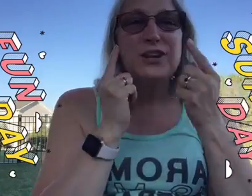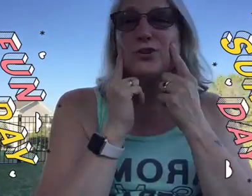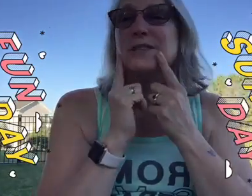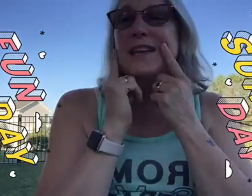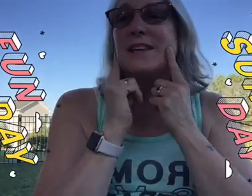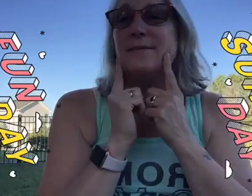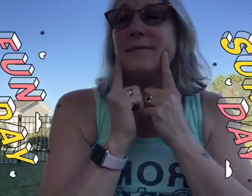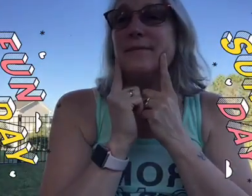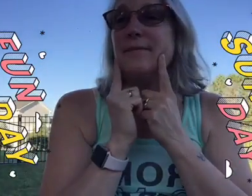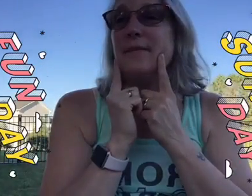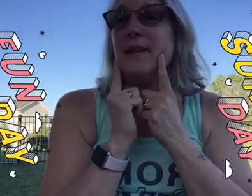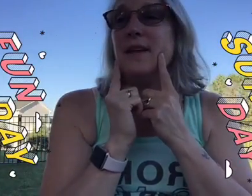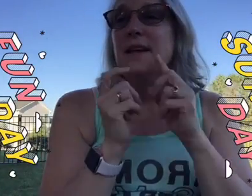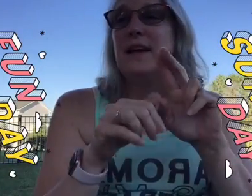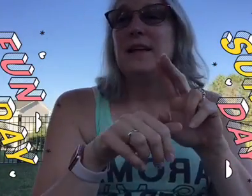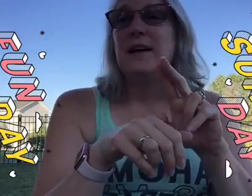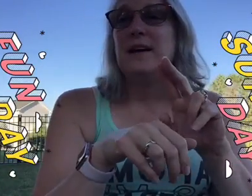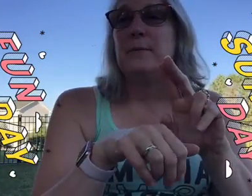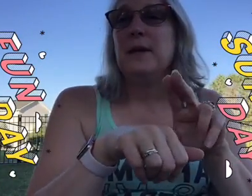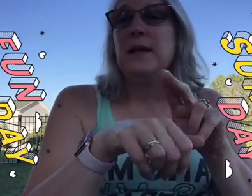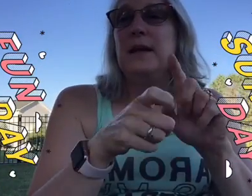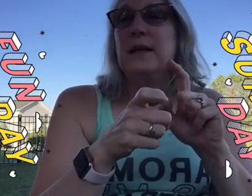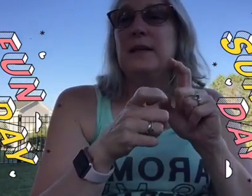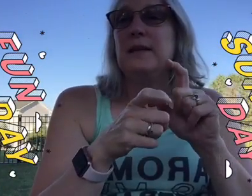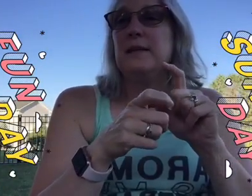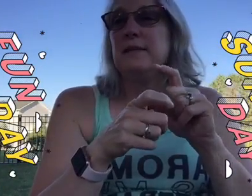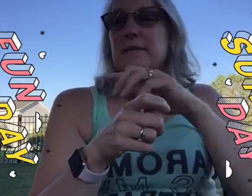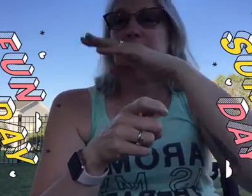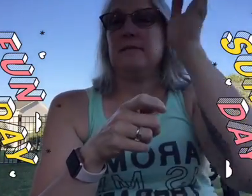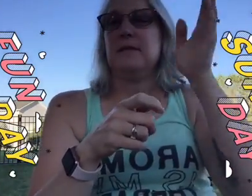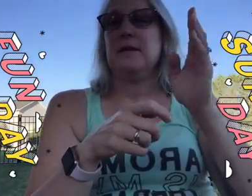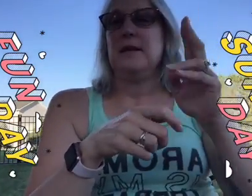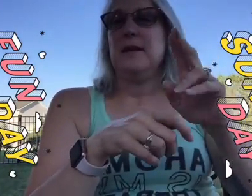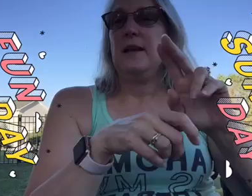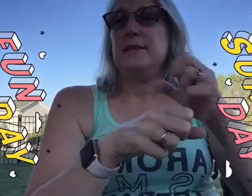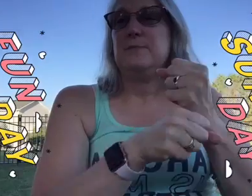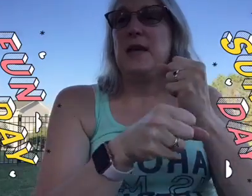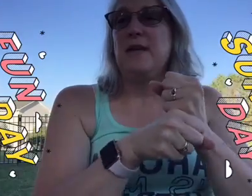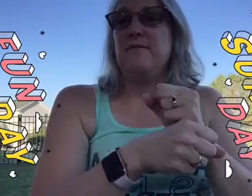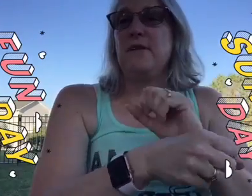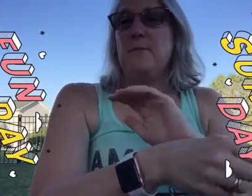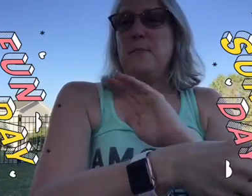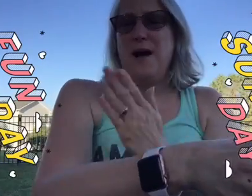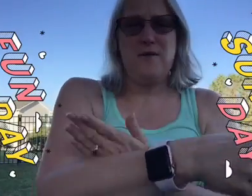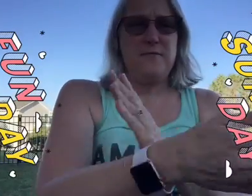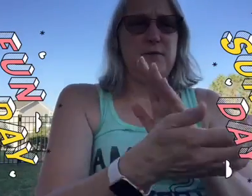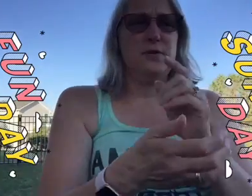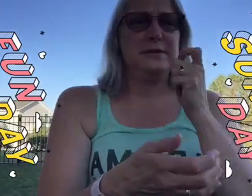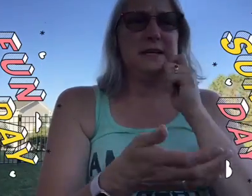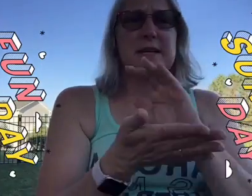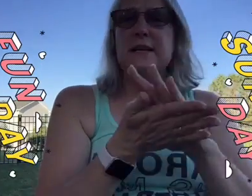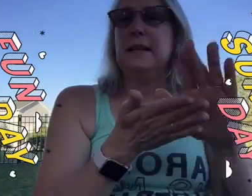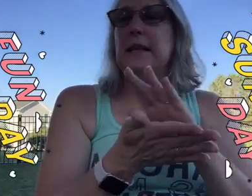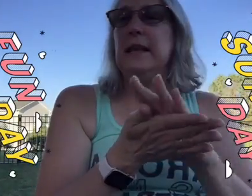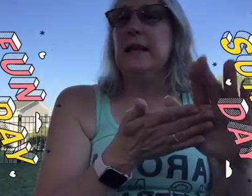your skin and it it's made from powerful skin cleaning